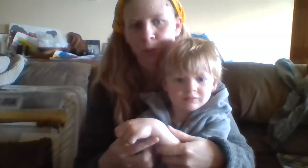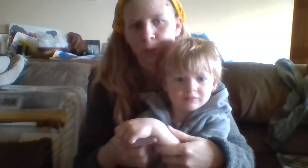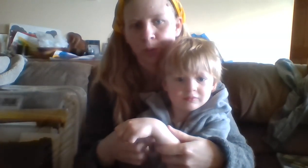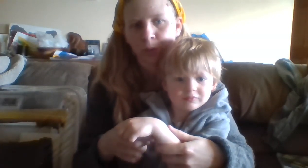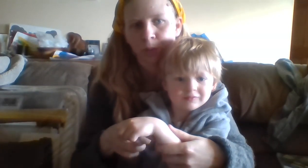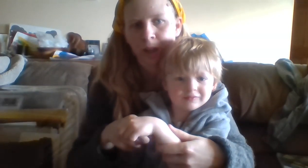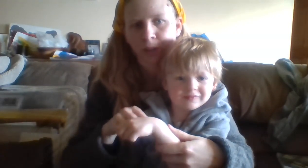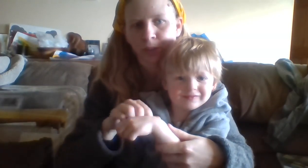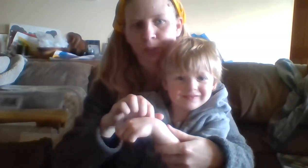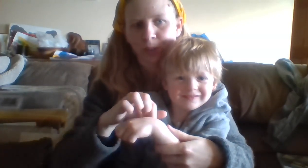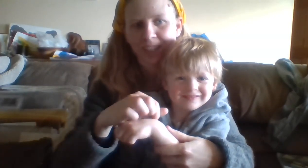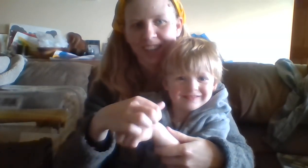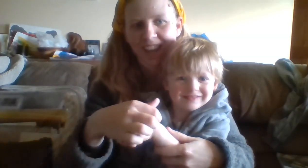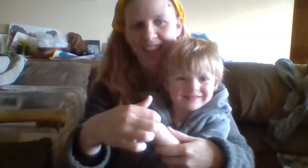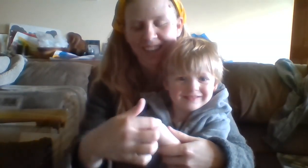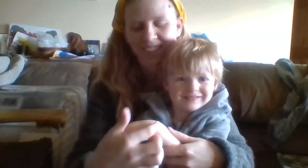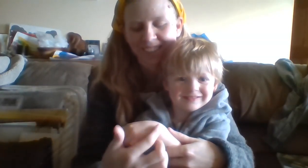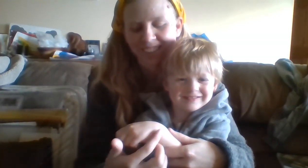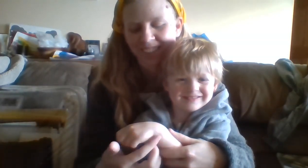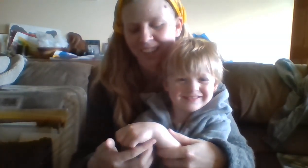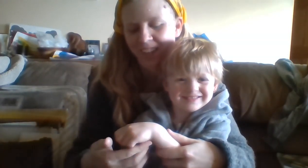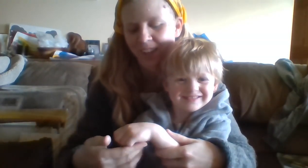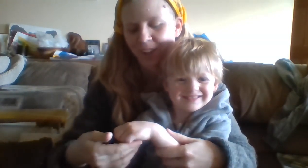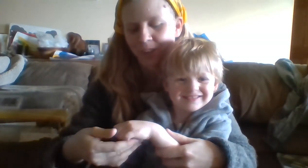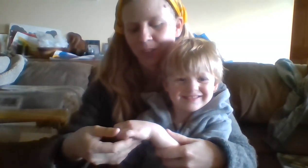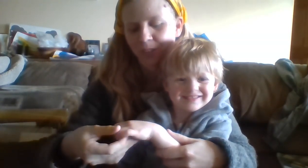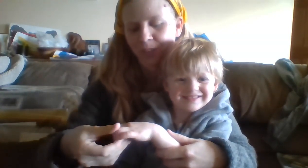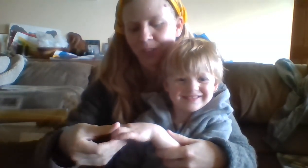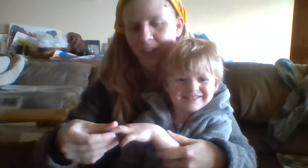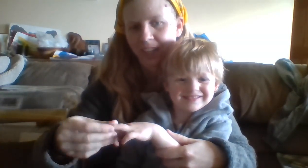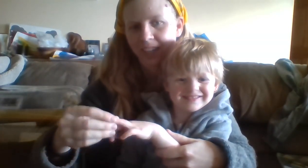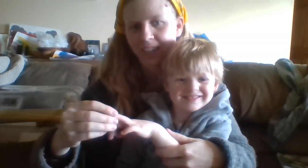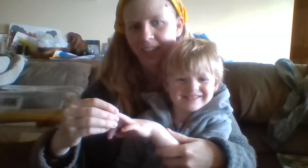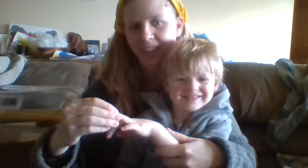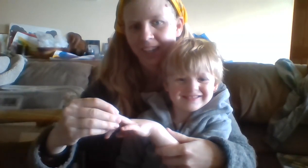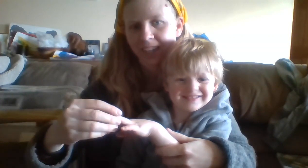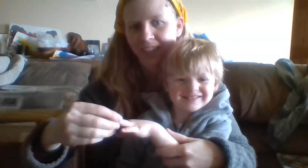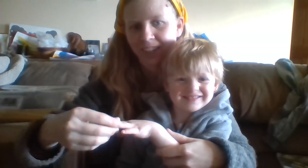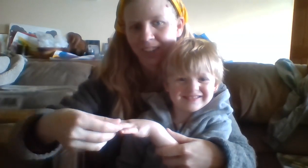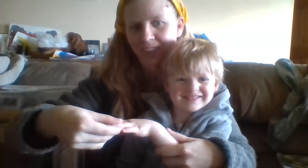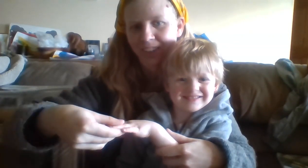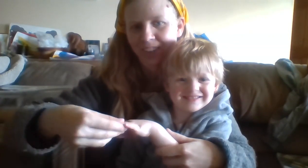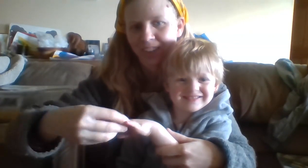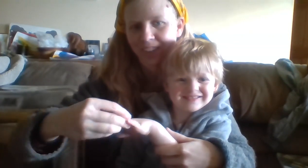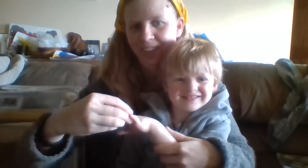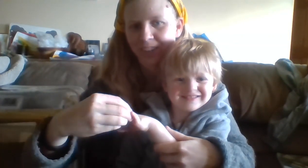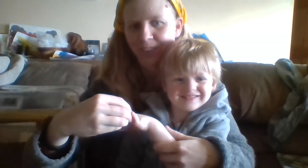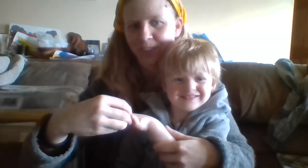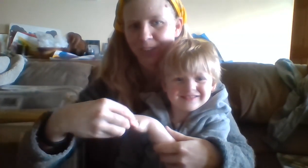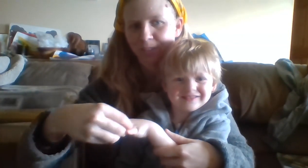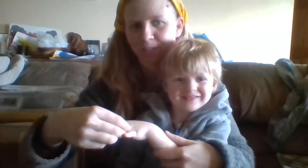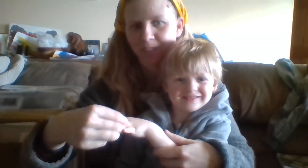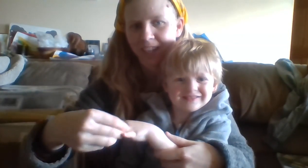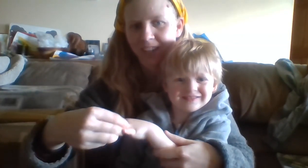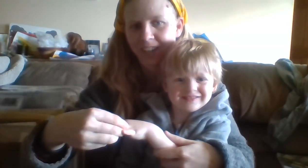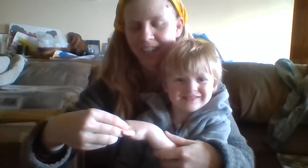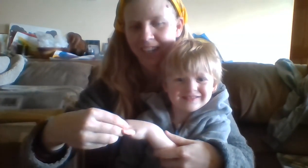around your little hand. Ring-a-ling-a-ling on your fingerling.